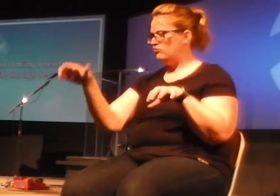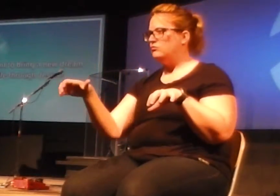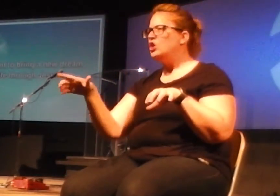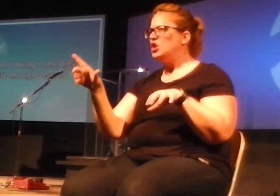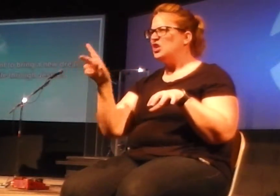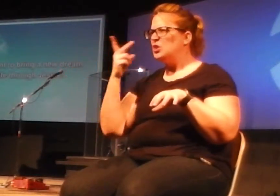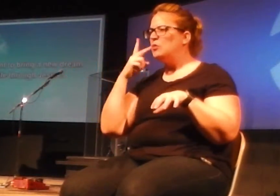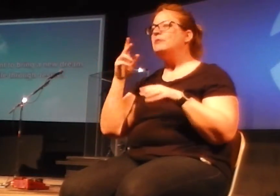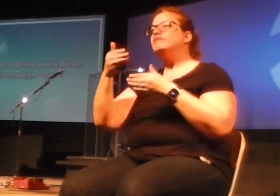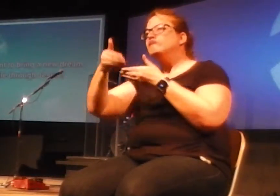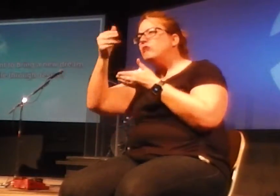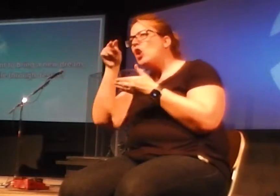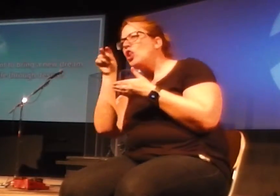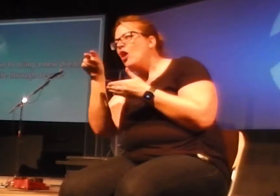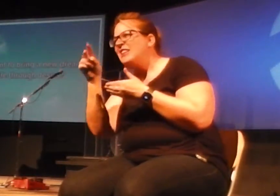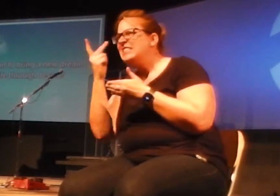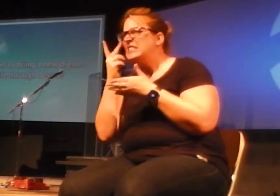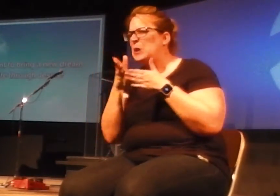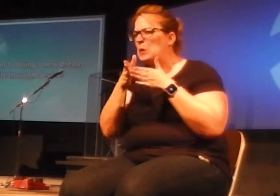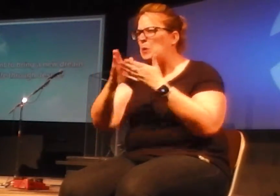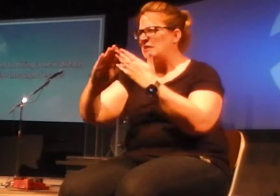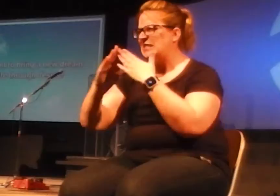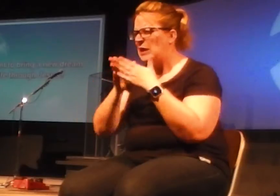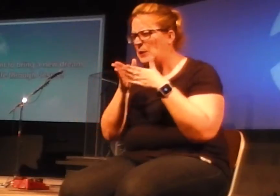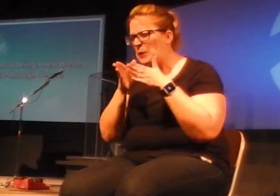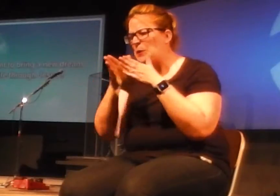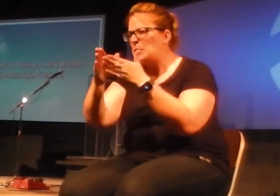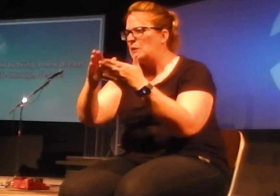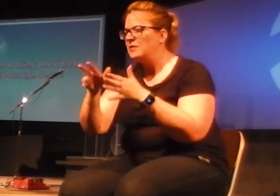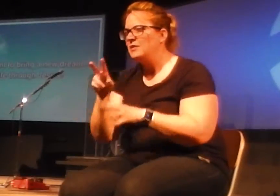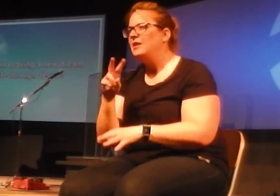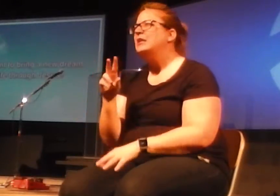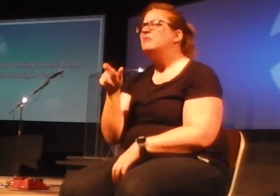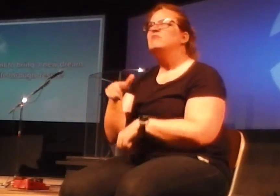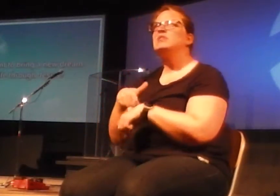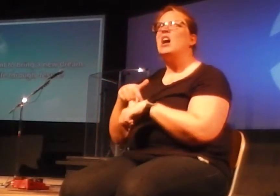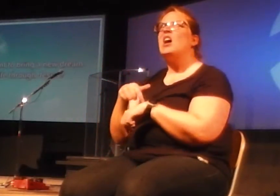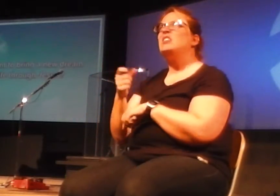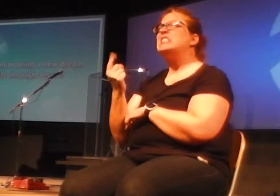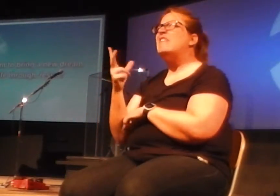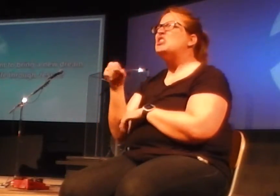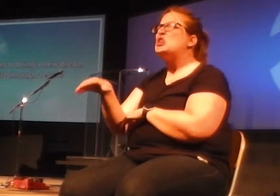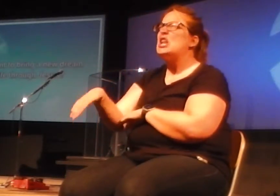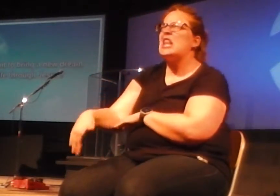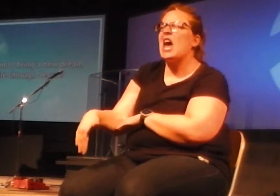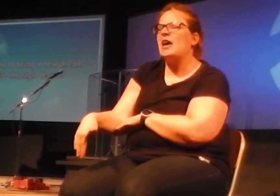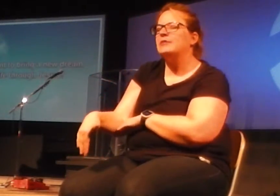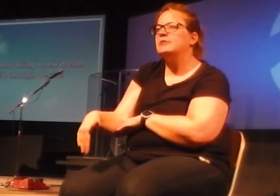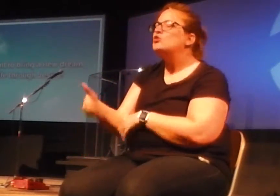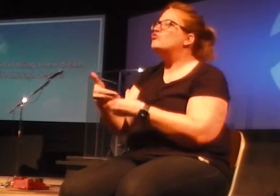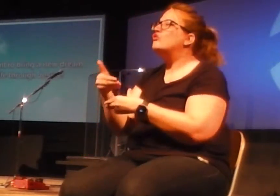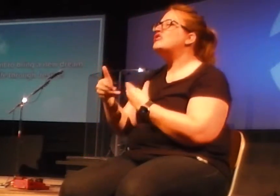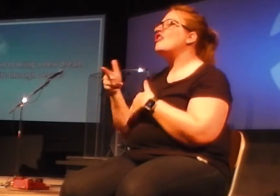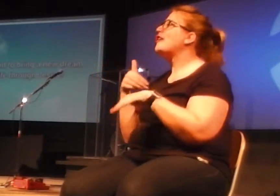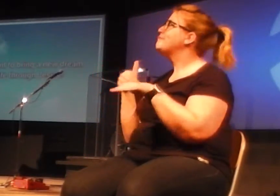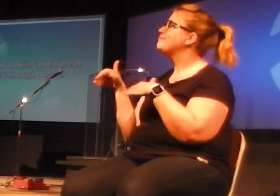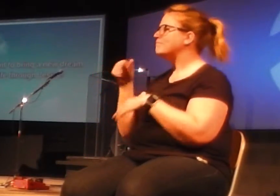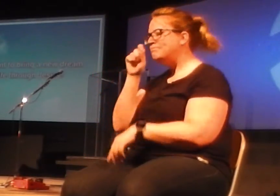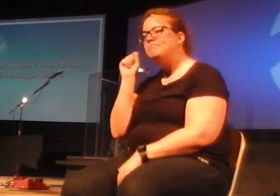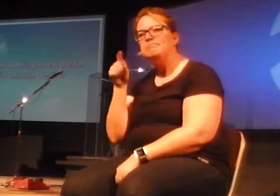We were in this urban downtown area. And remember it was about 11.30 at night. We were in that house. And I looked out the window of this house. And I remember